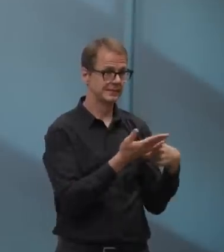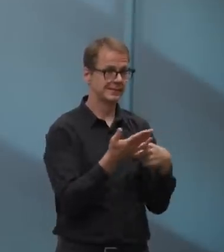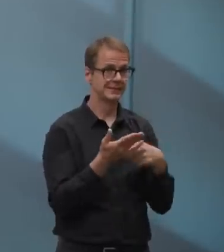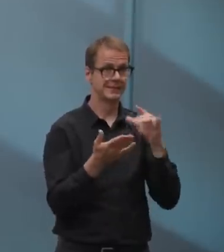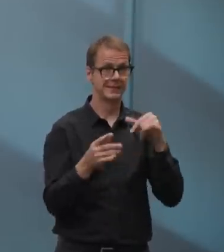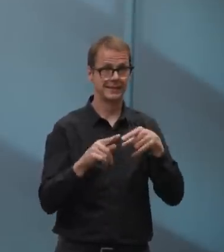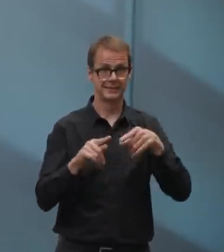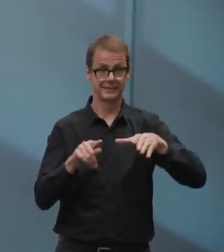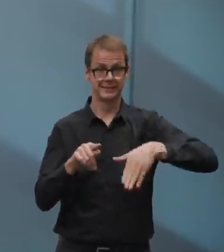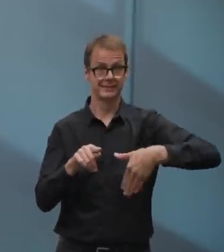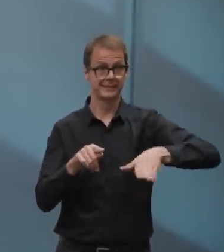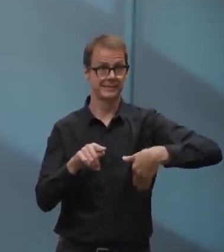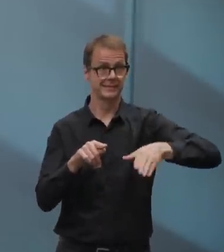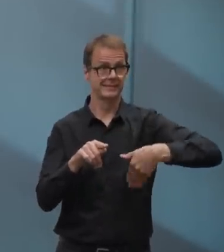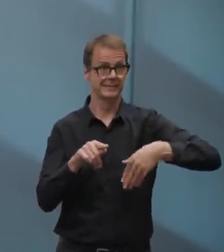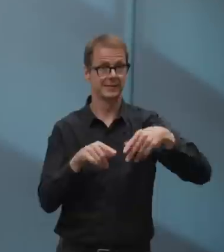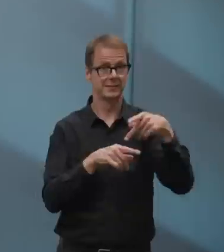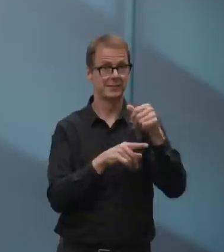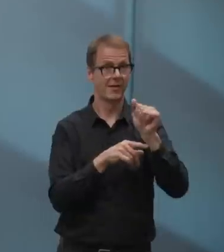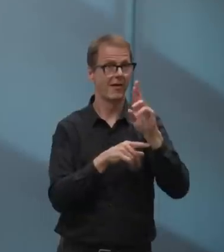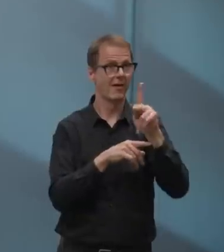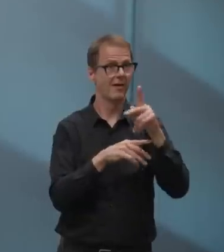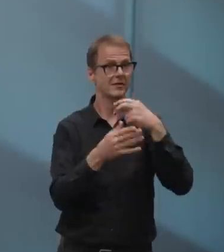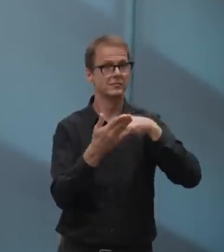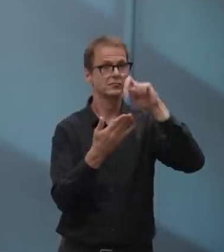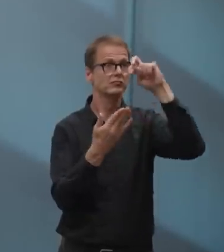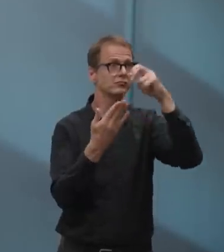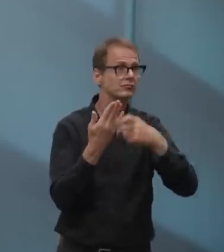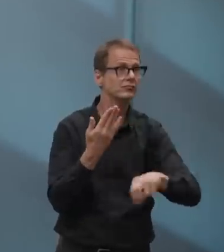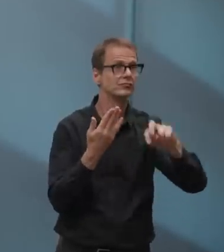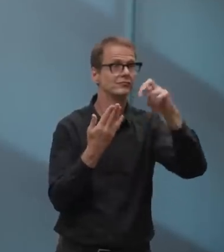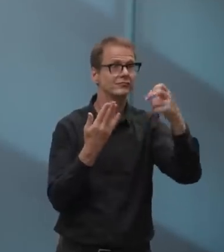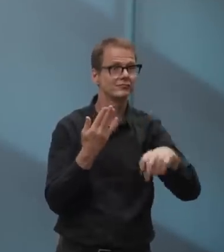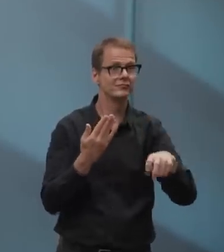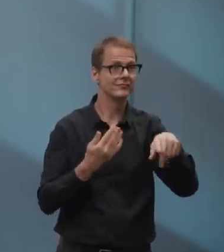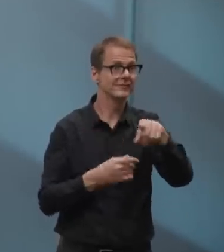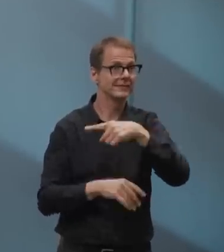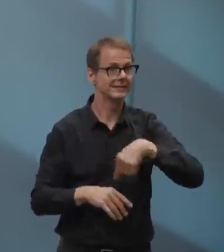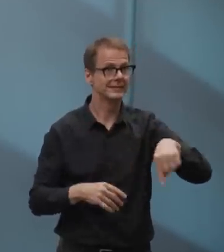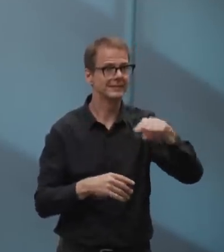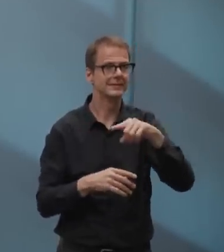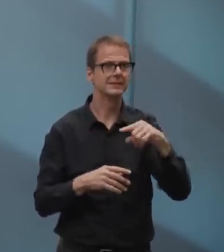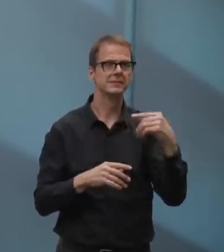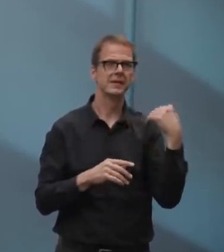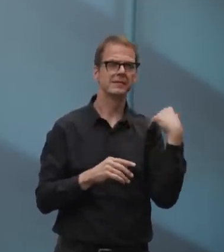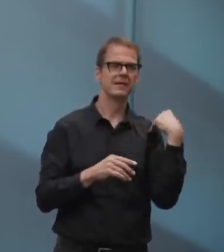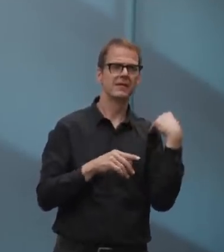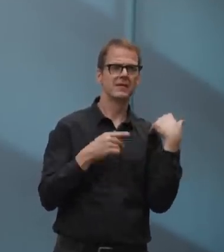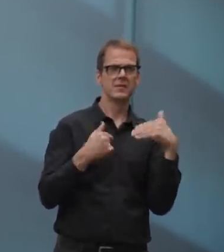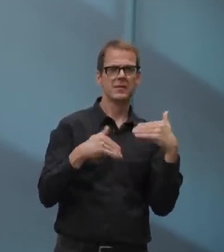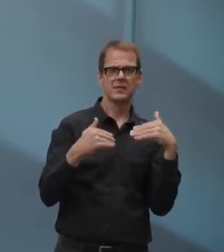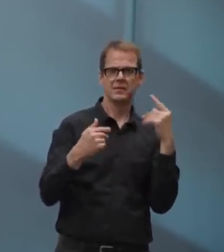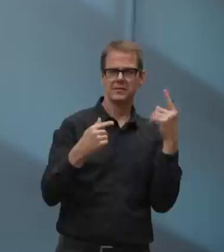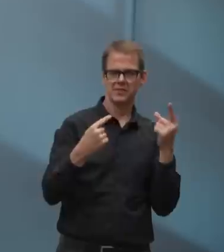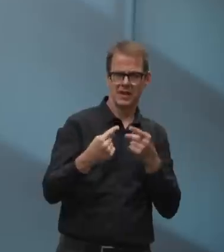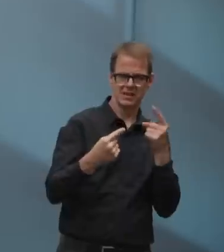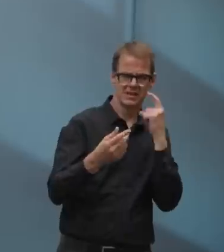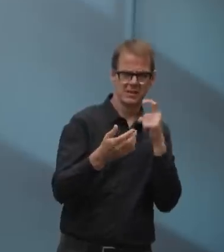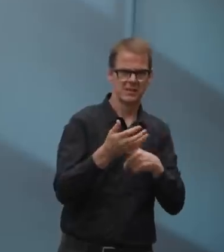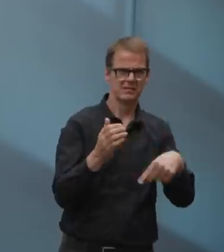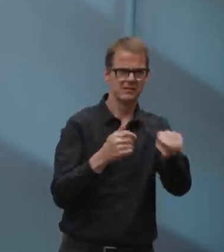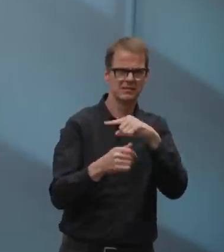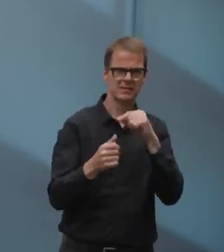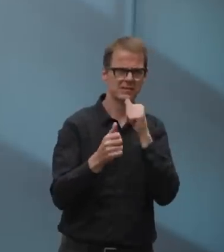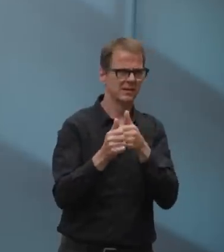of respecting the public health orders and the restrictions that are in place. So we're going to be keeping a close eye on those. And should we